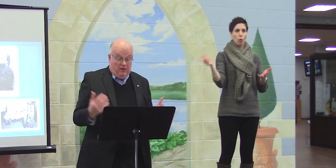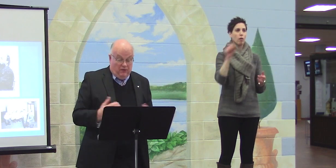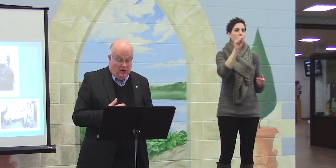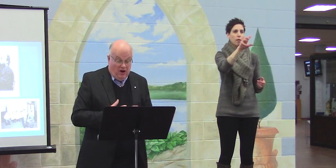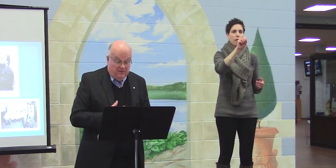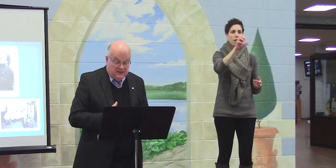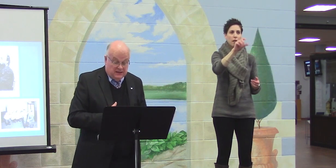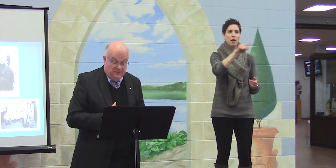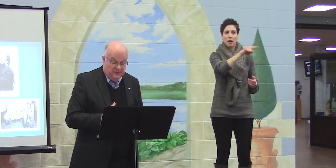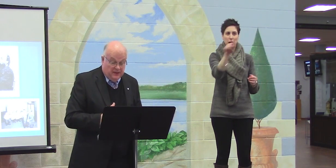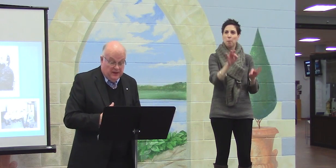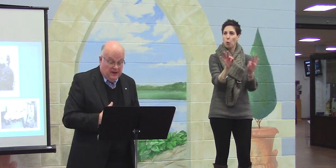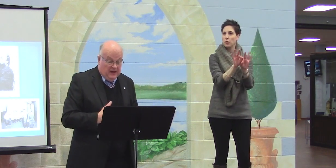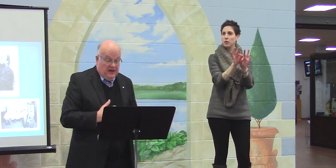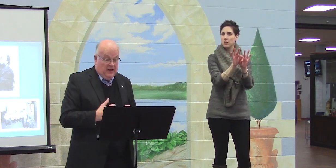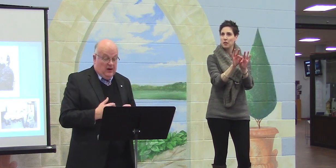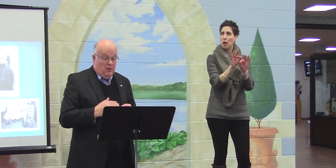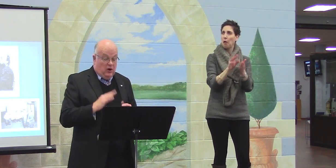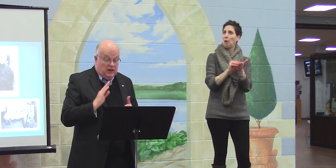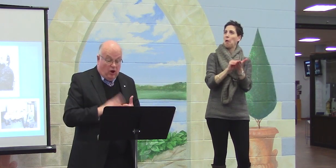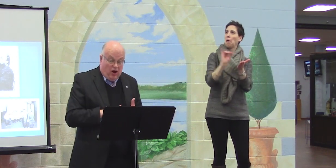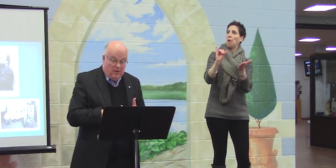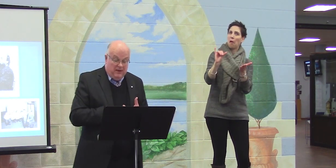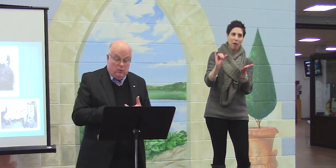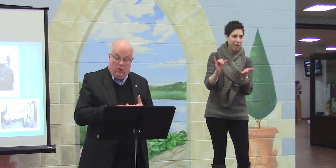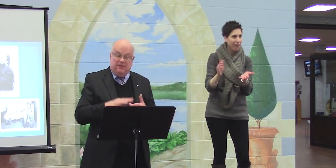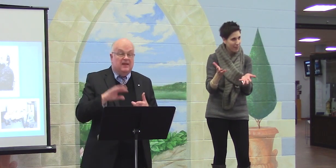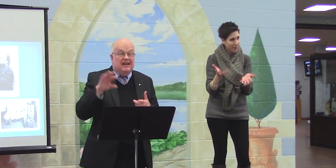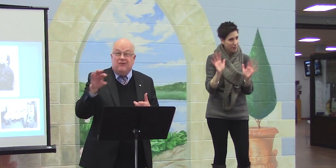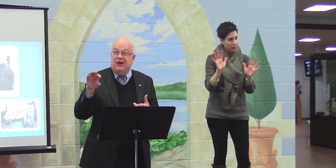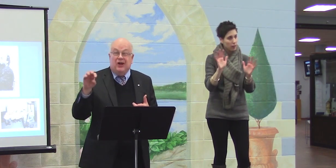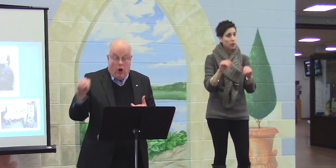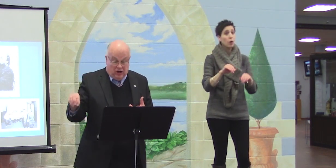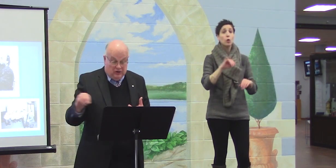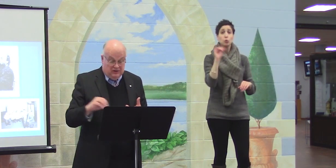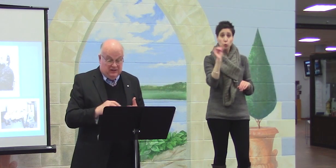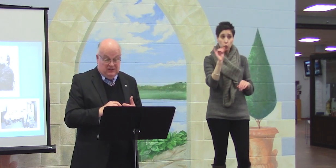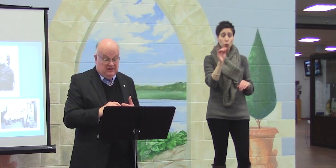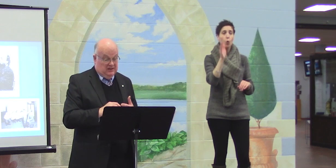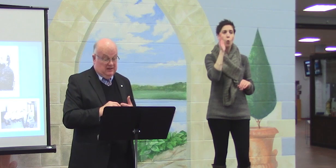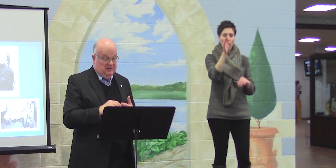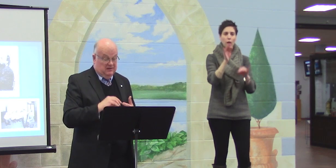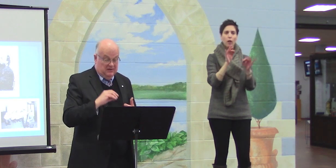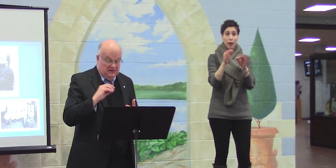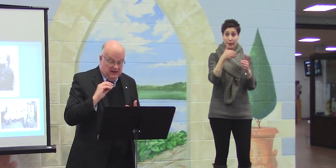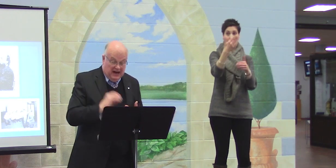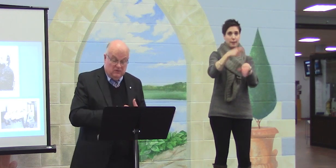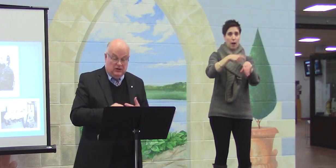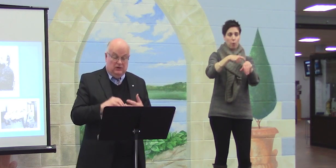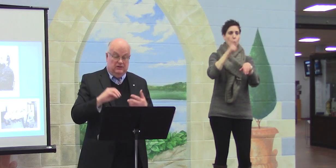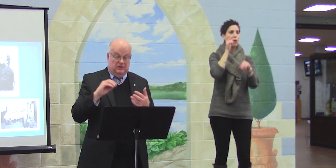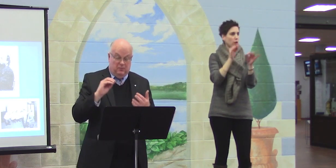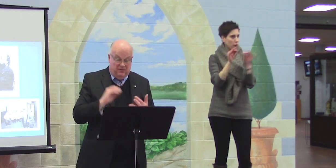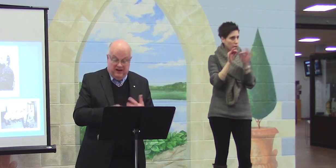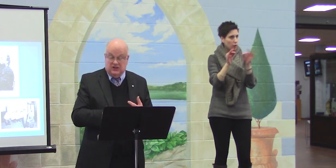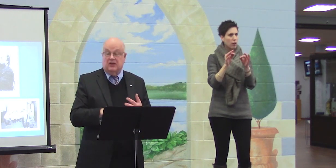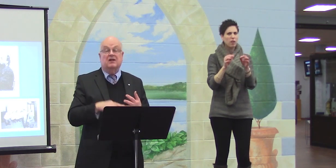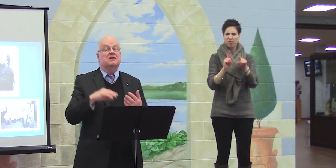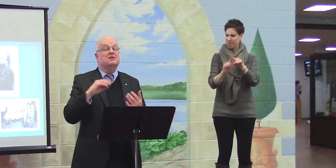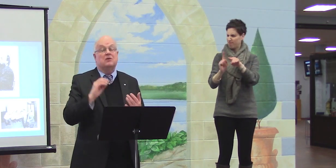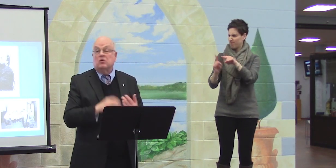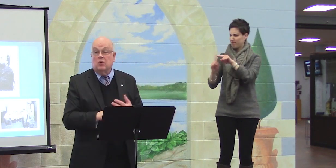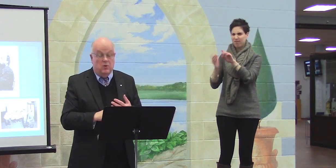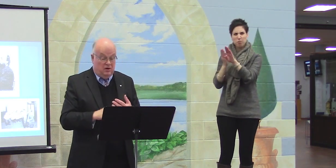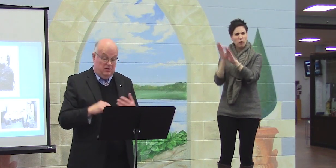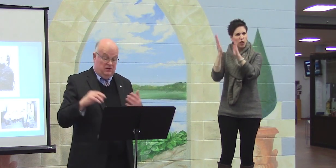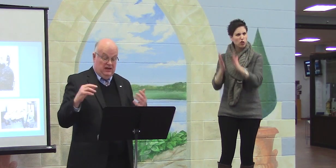be important for all of us. We're going to talk about what the different doctors, counselors, professionals,